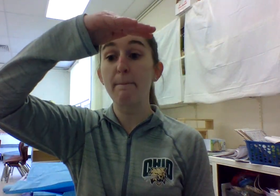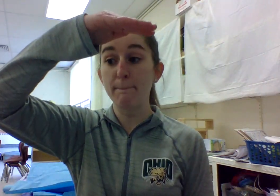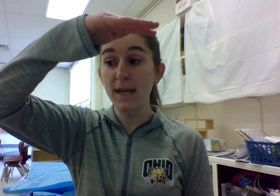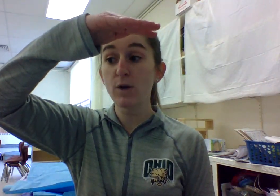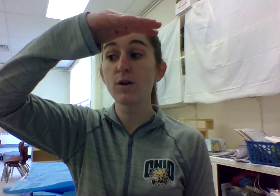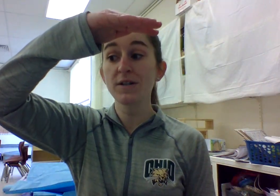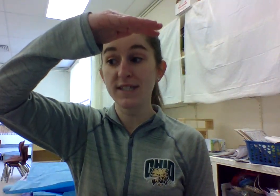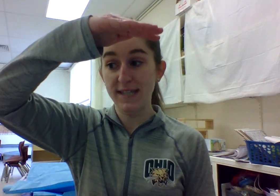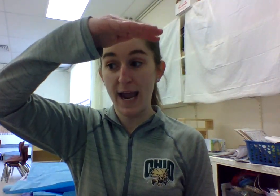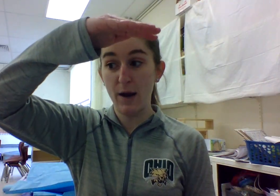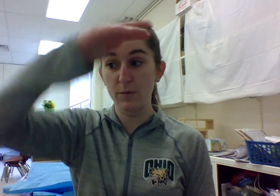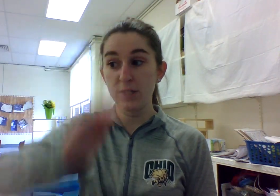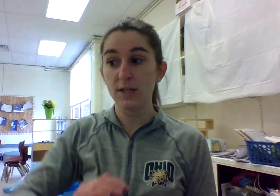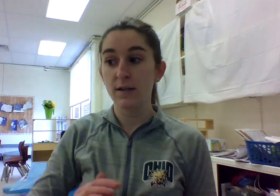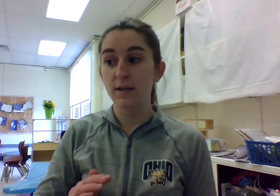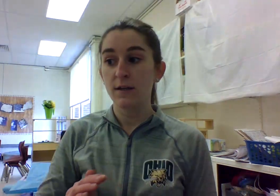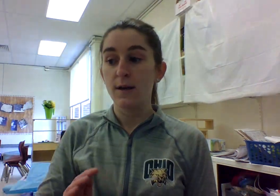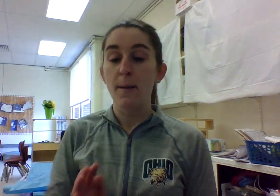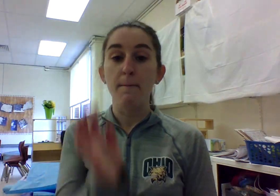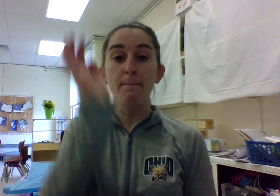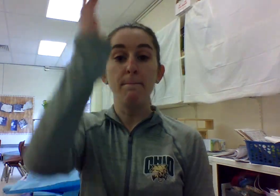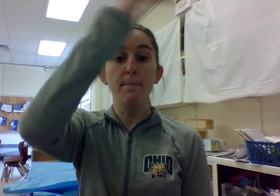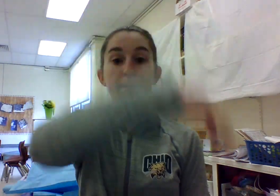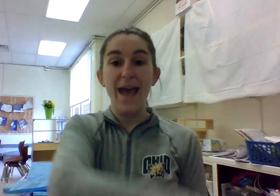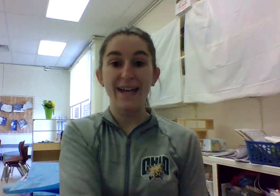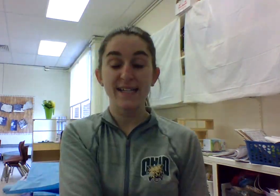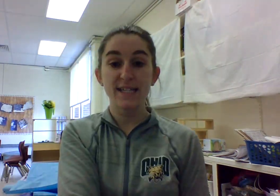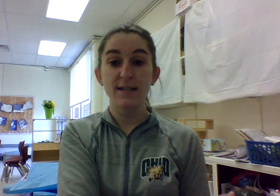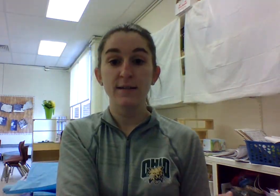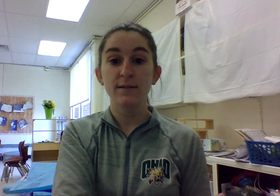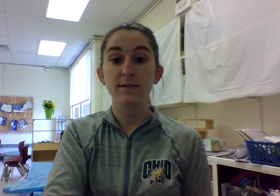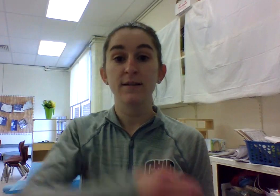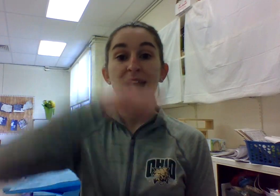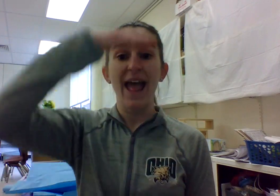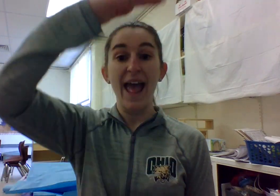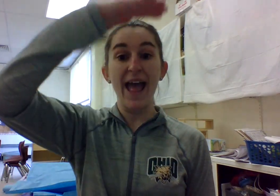middle sound. Met, eh,